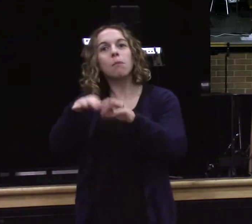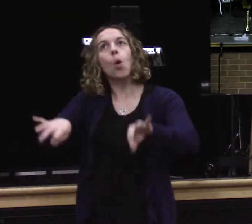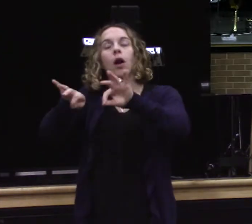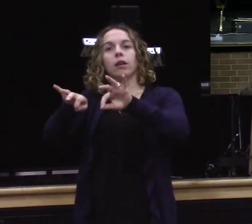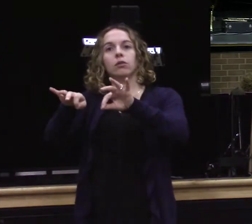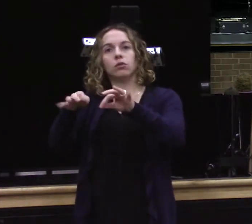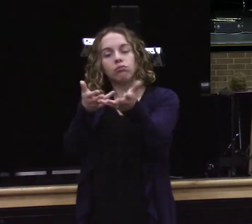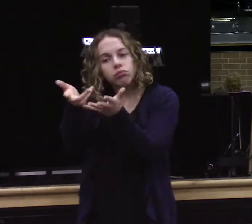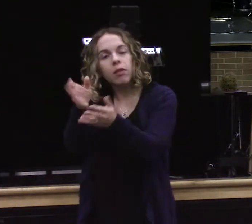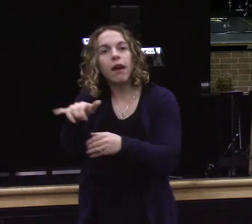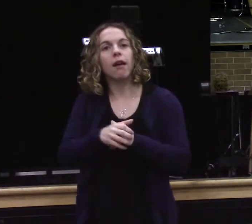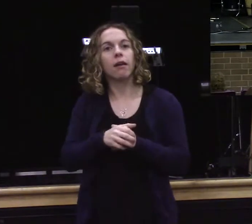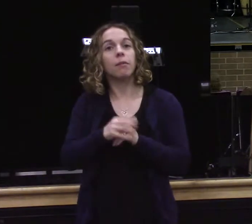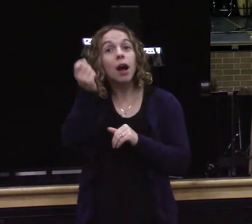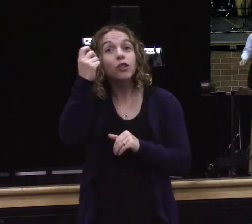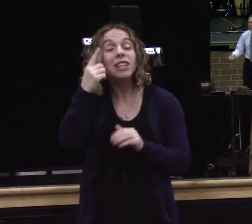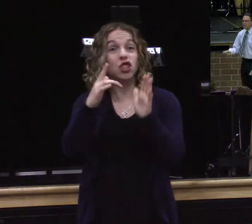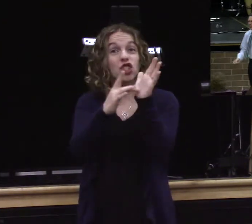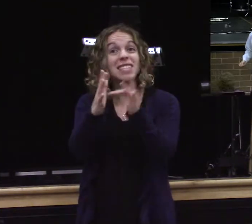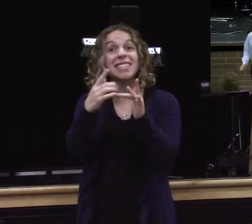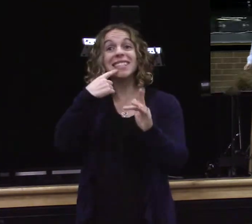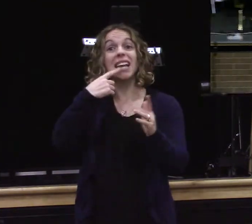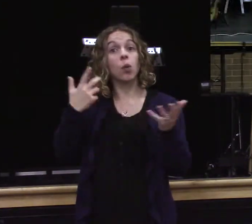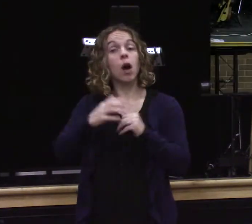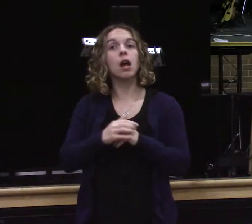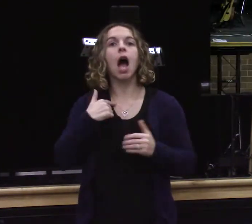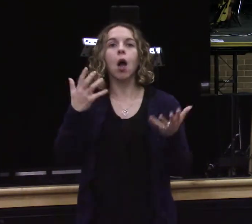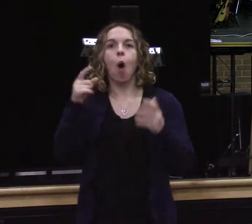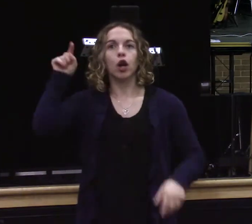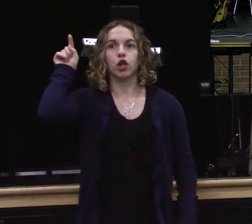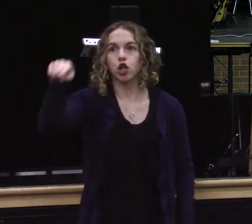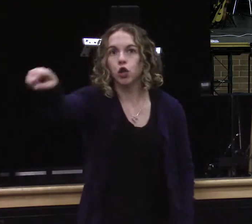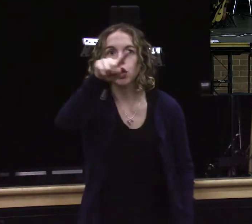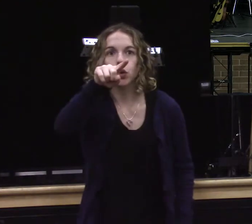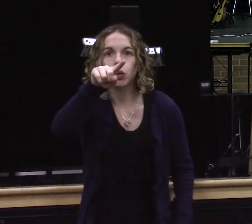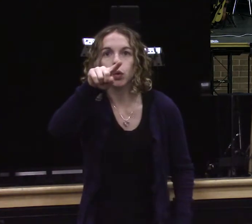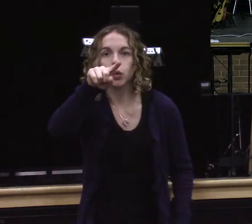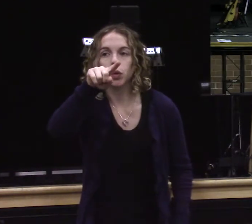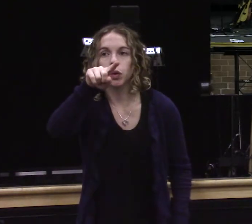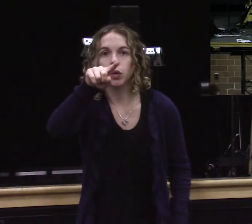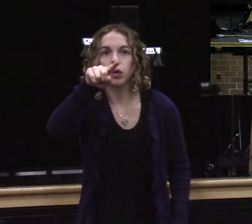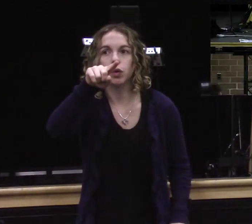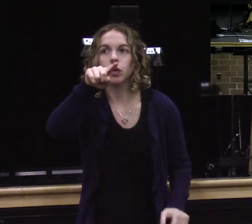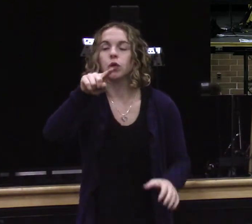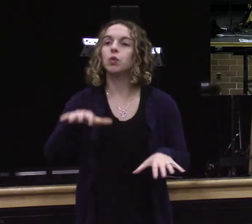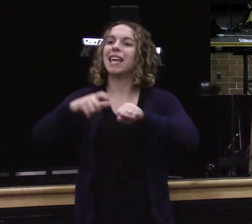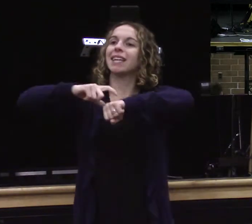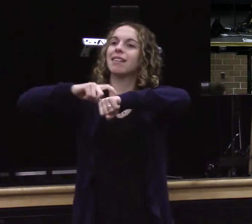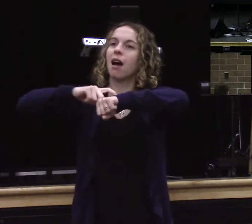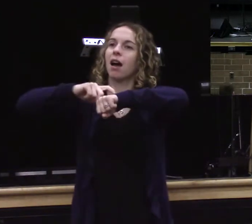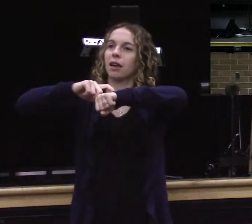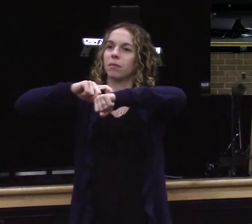Let me tell you something. Jesus is saying here. I want you to put your money on showing love.